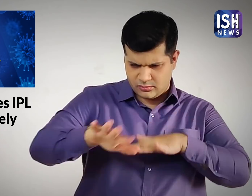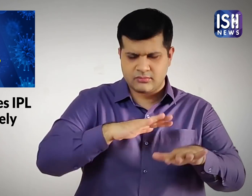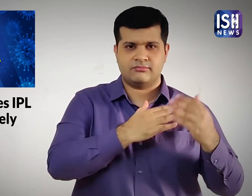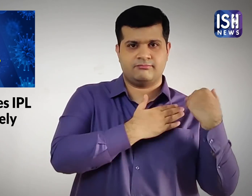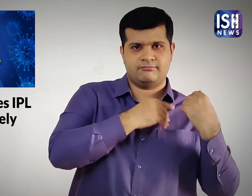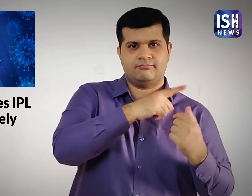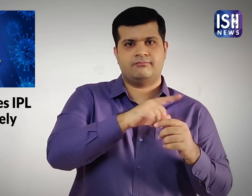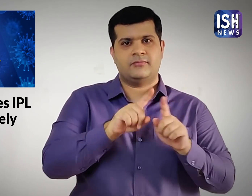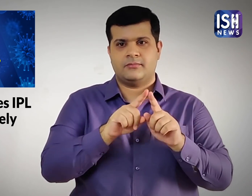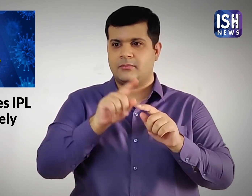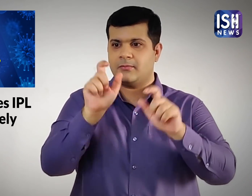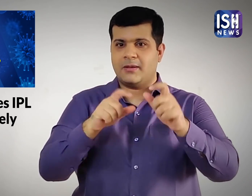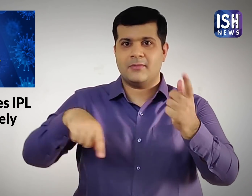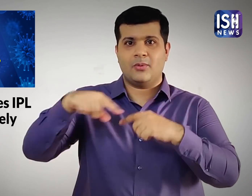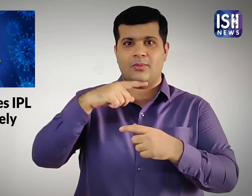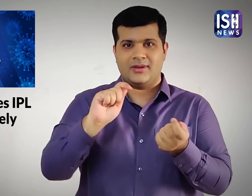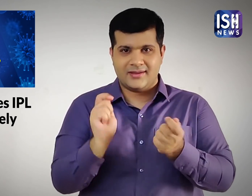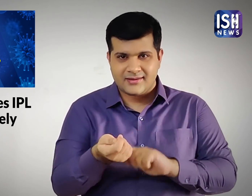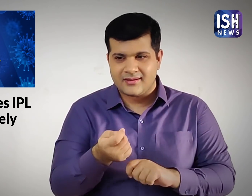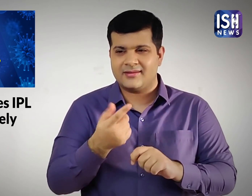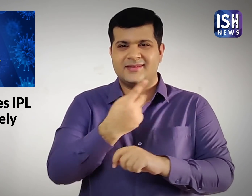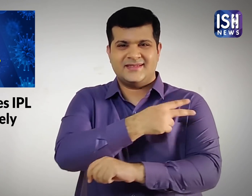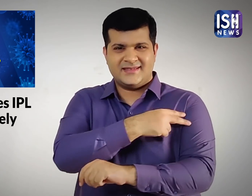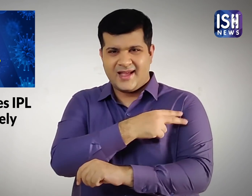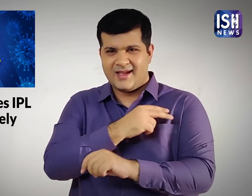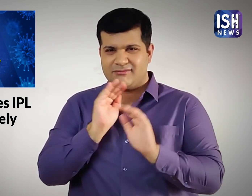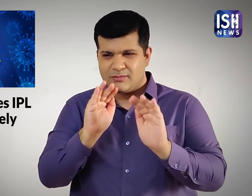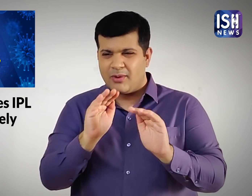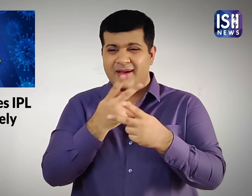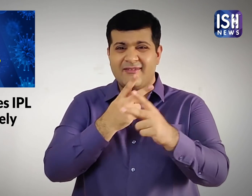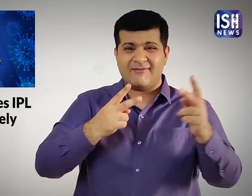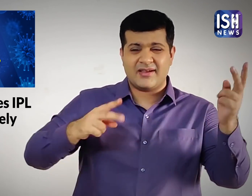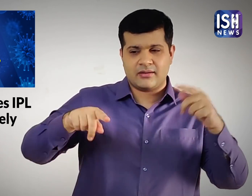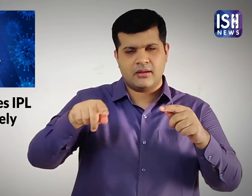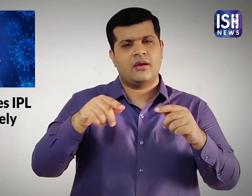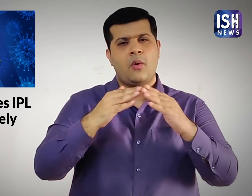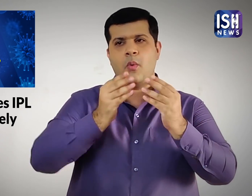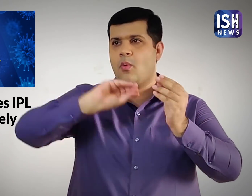All arrangements would be made for players and support staff to fly back home safely.